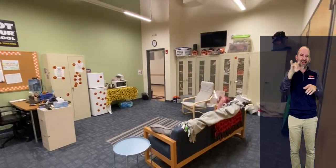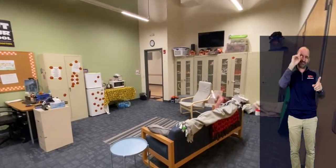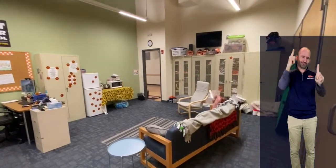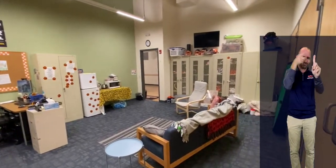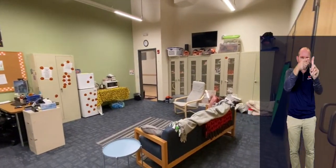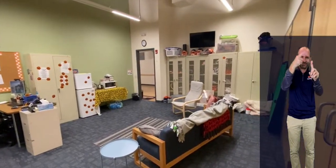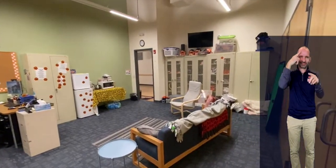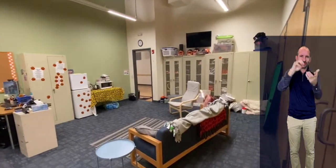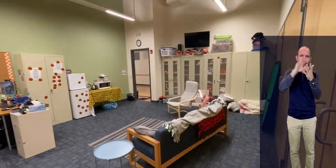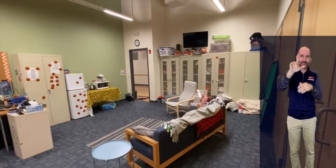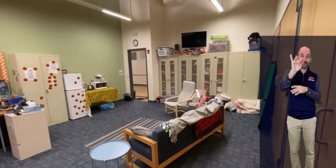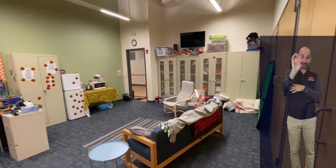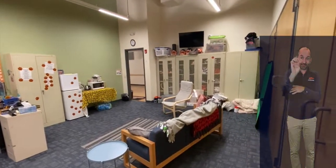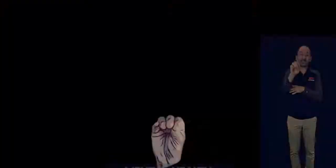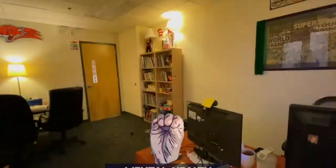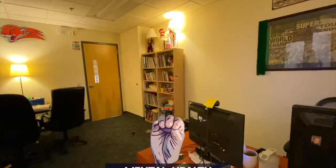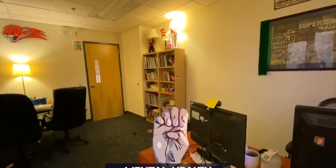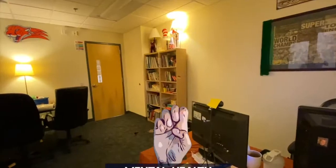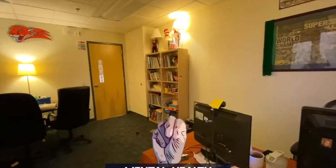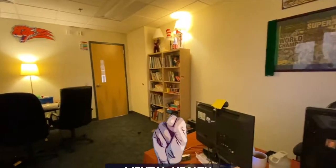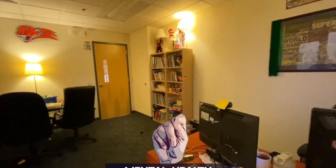That's the goal for student life.